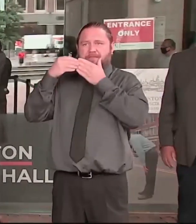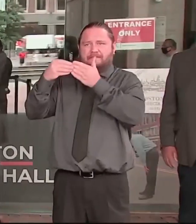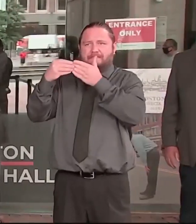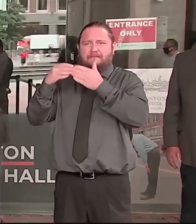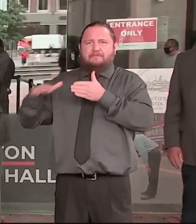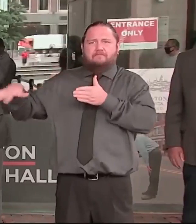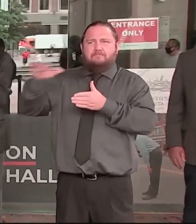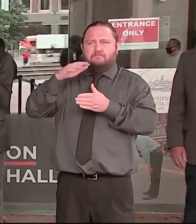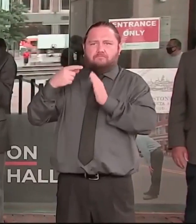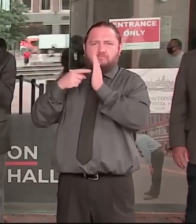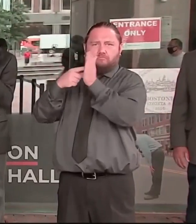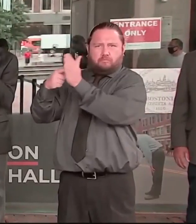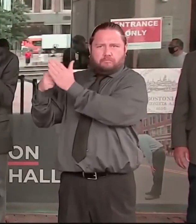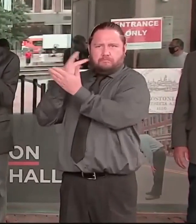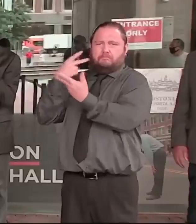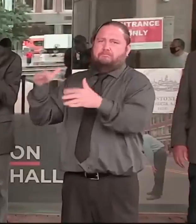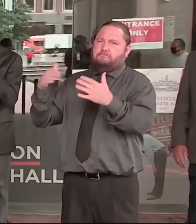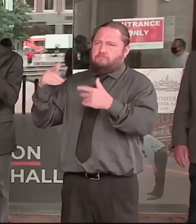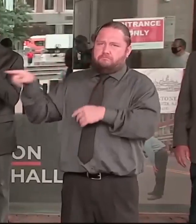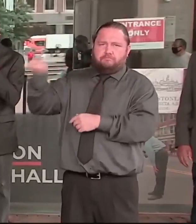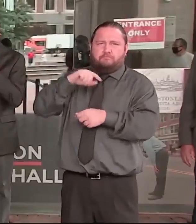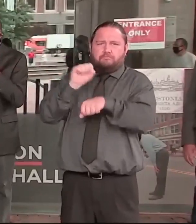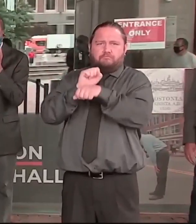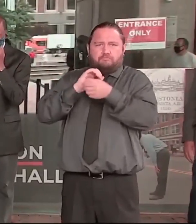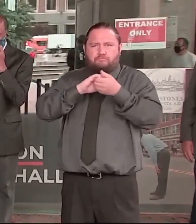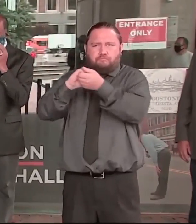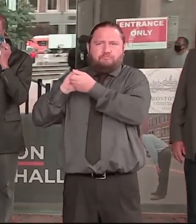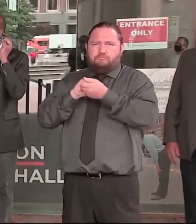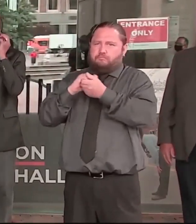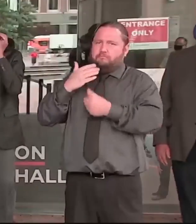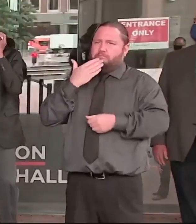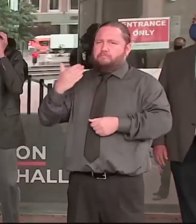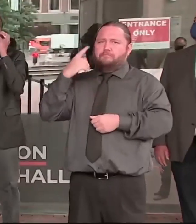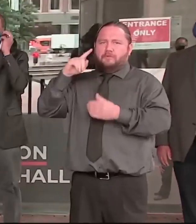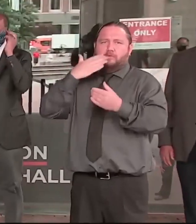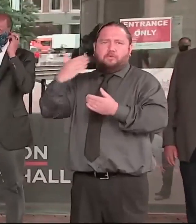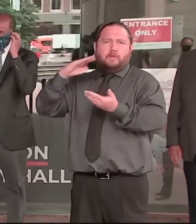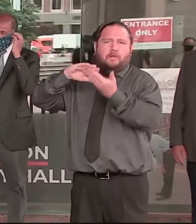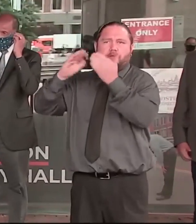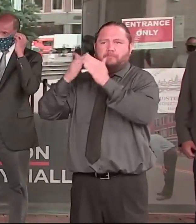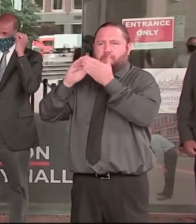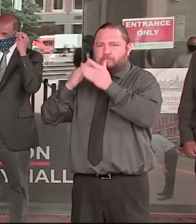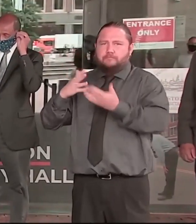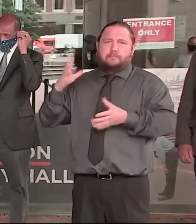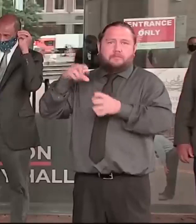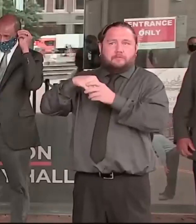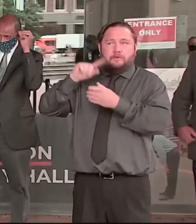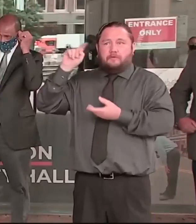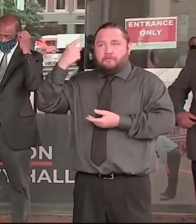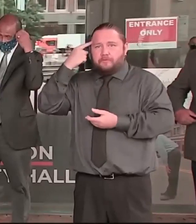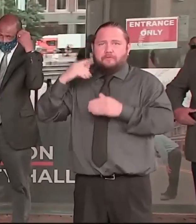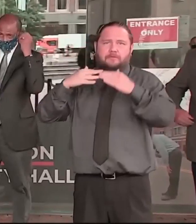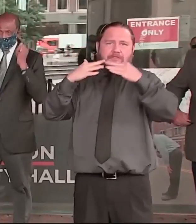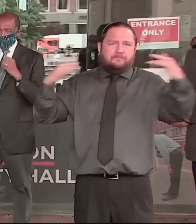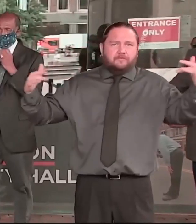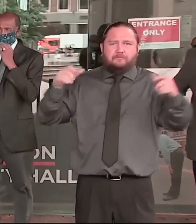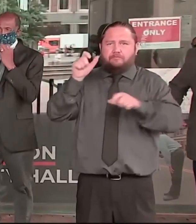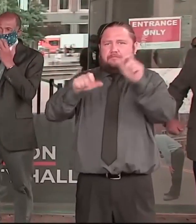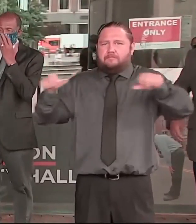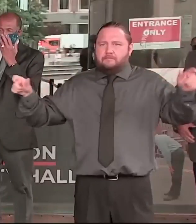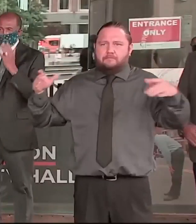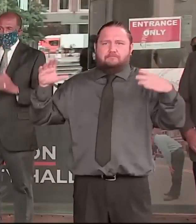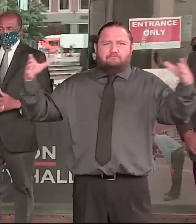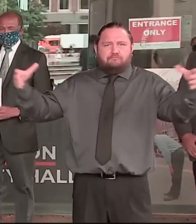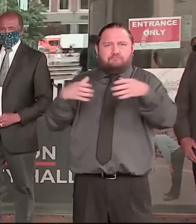across government and community. So, I'm calling on all of us, every Bostonian, every elected